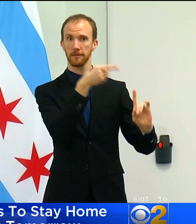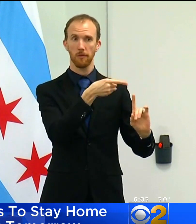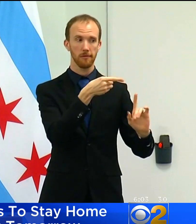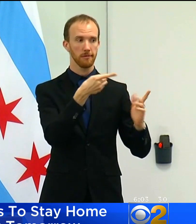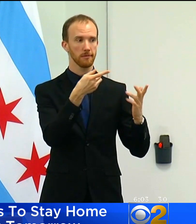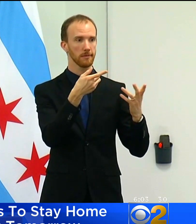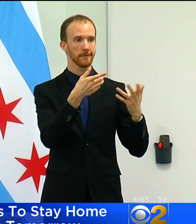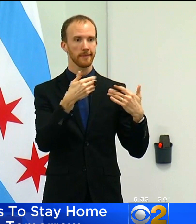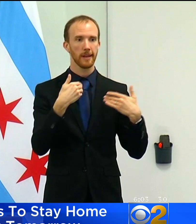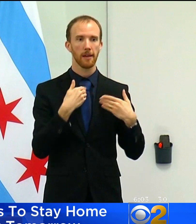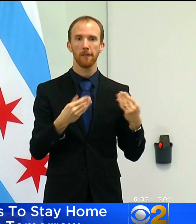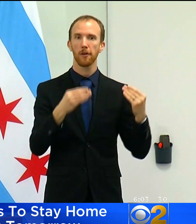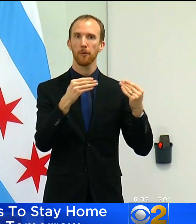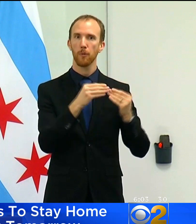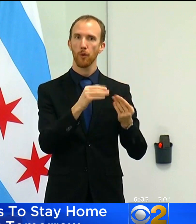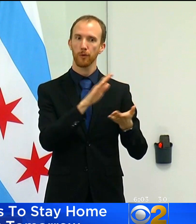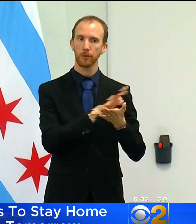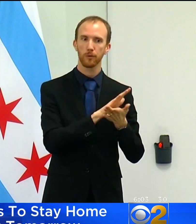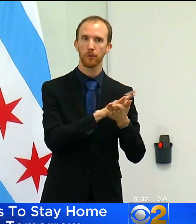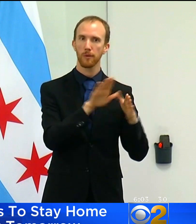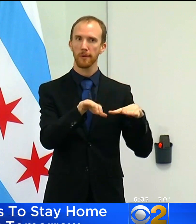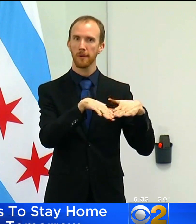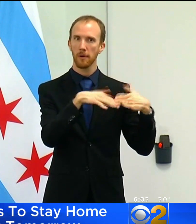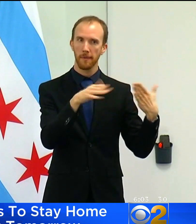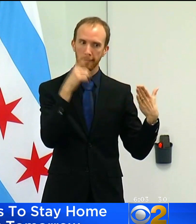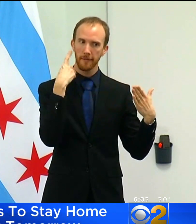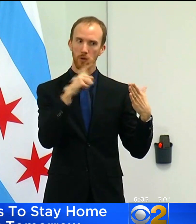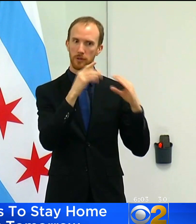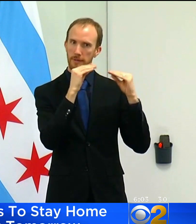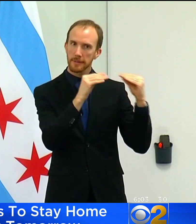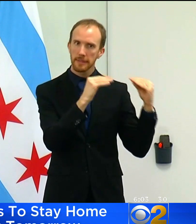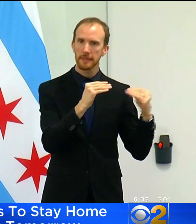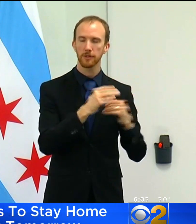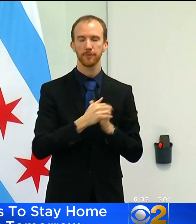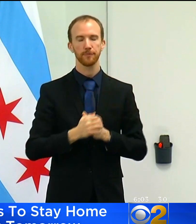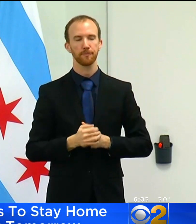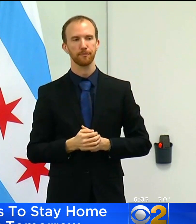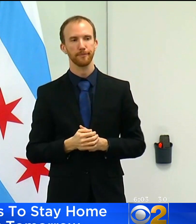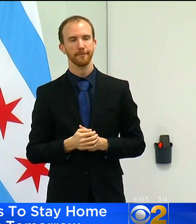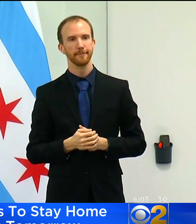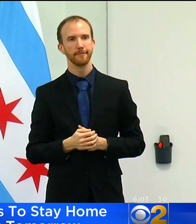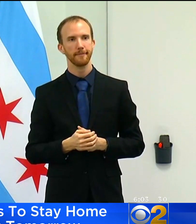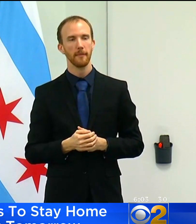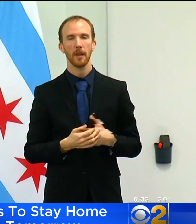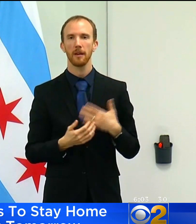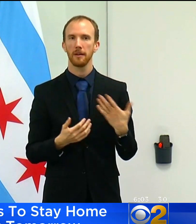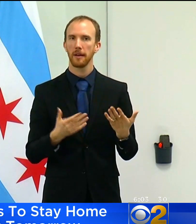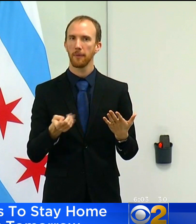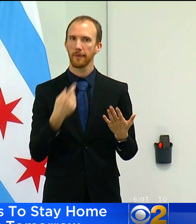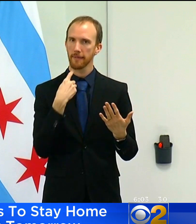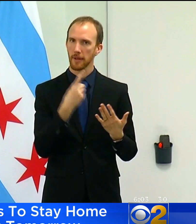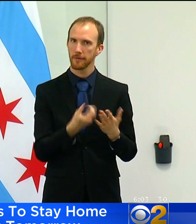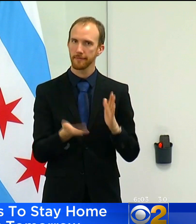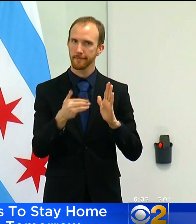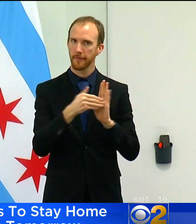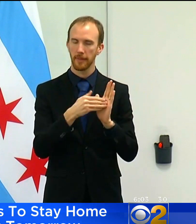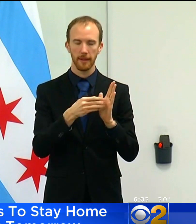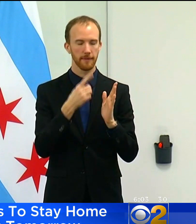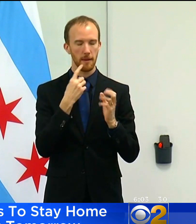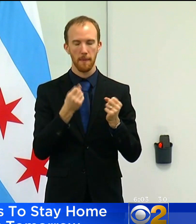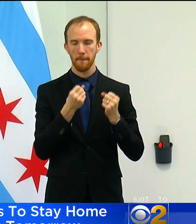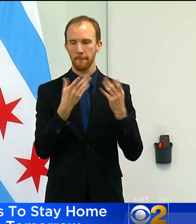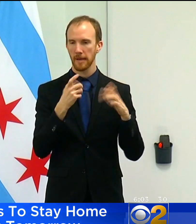and providing additional supports to make that happen. And I want to say again, as I want said many times before